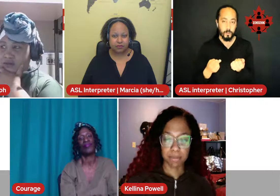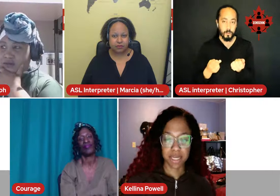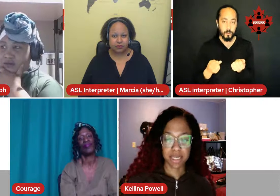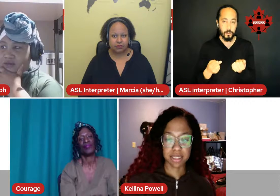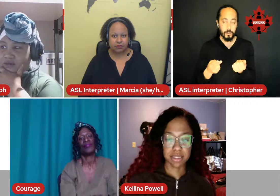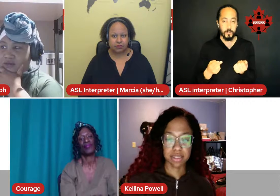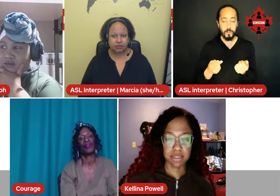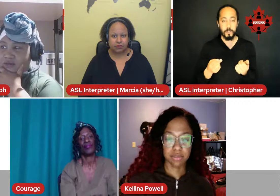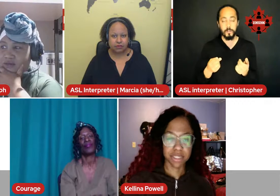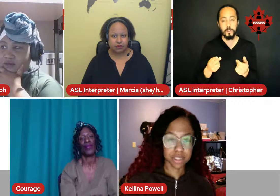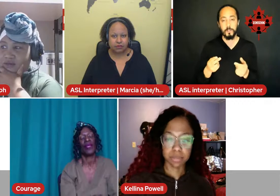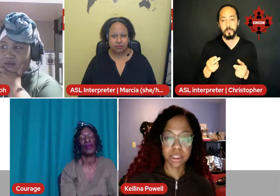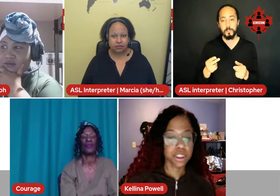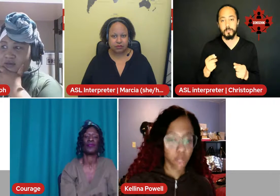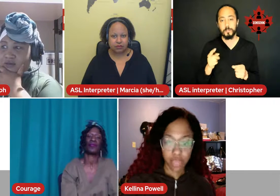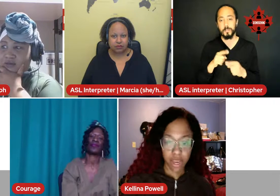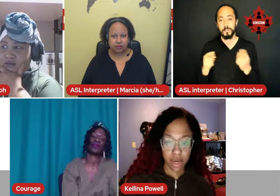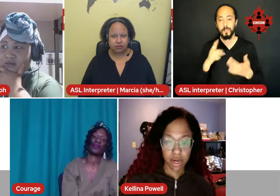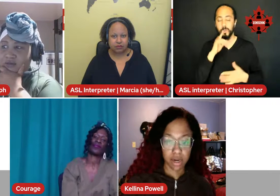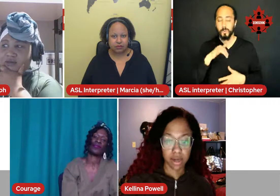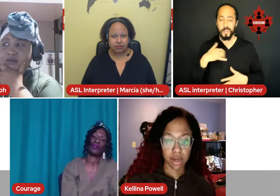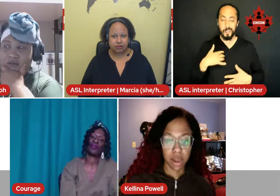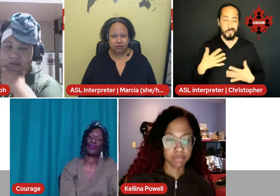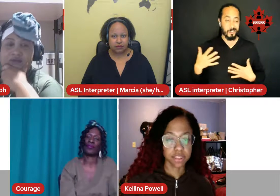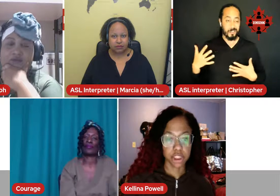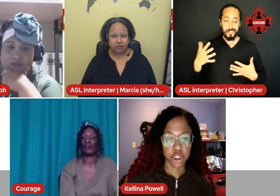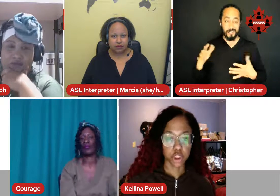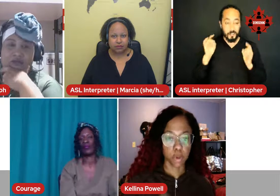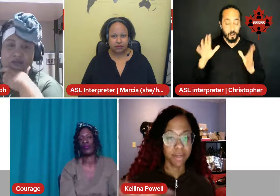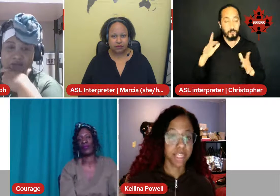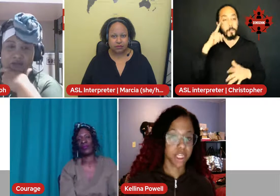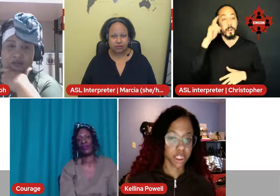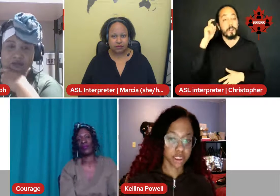because the racism is still there after so many years.